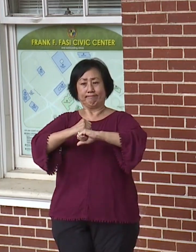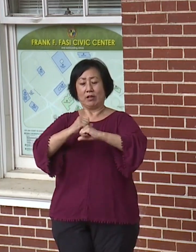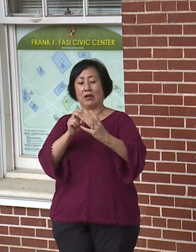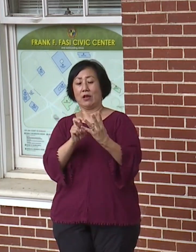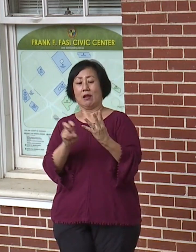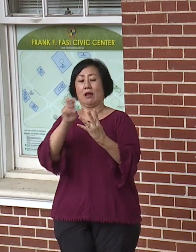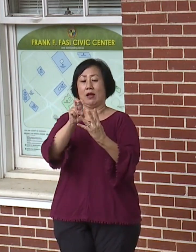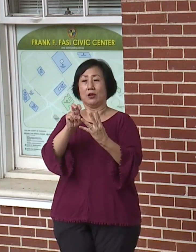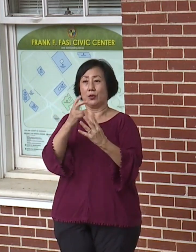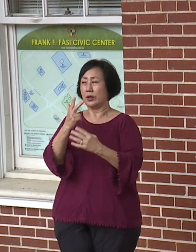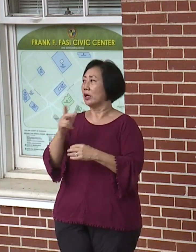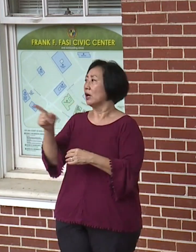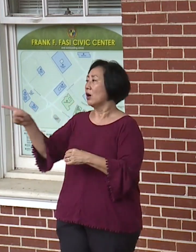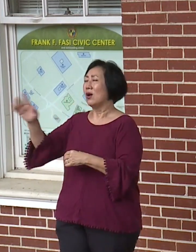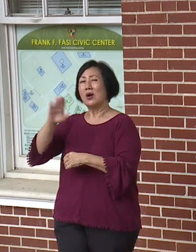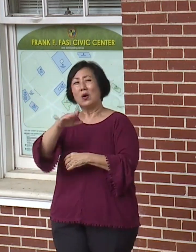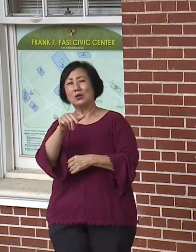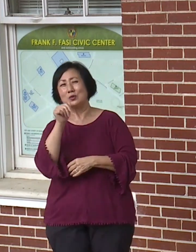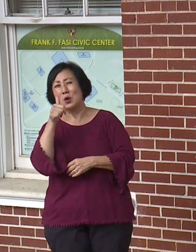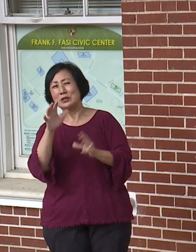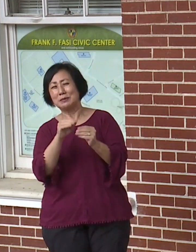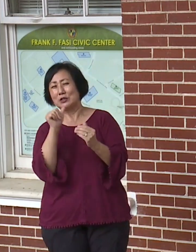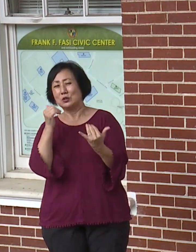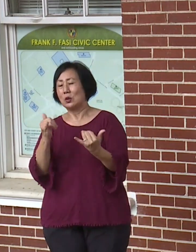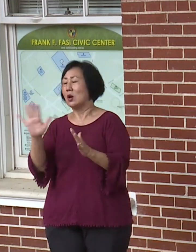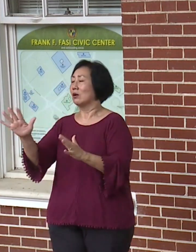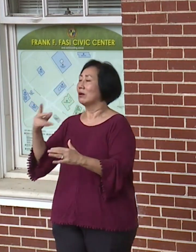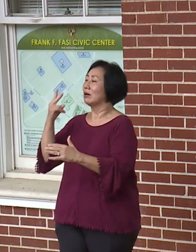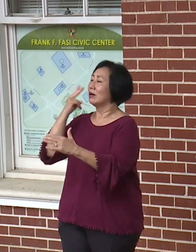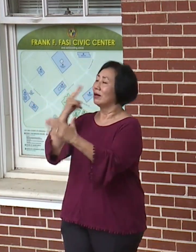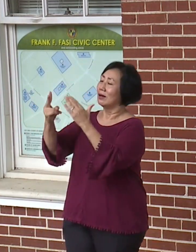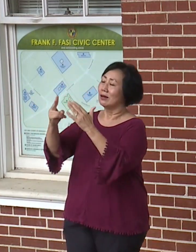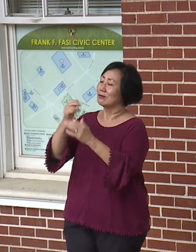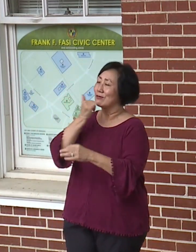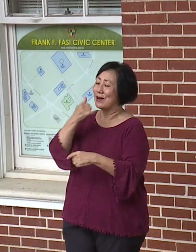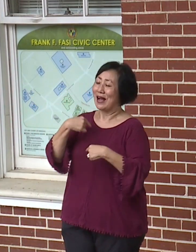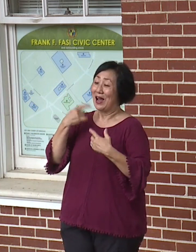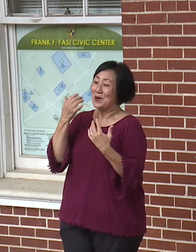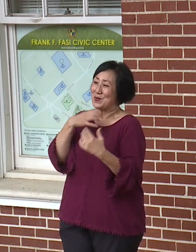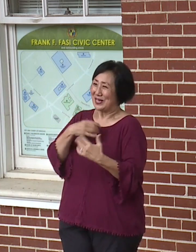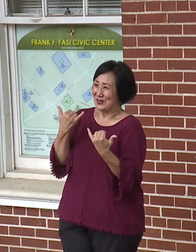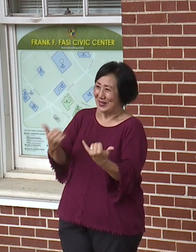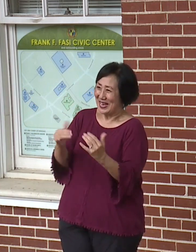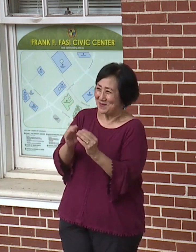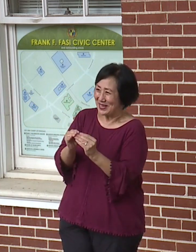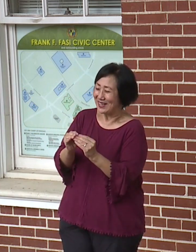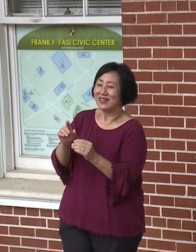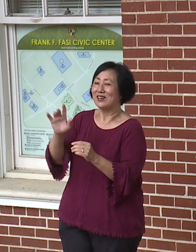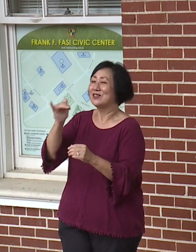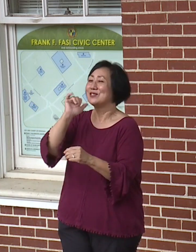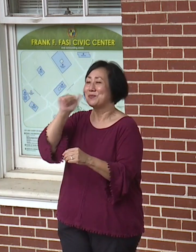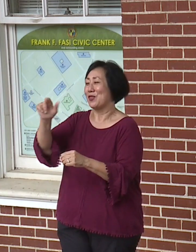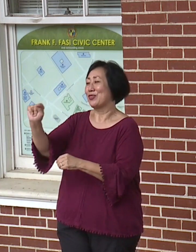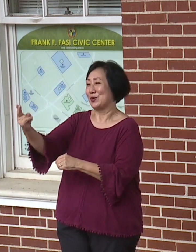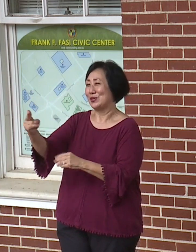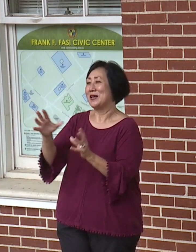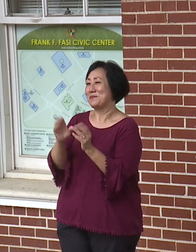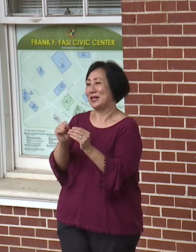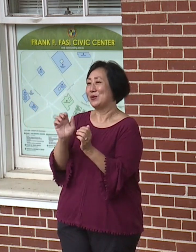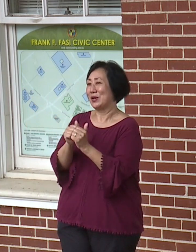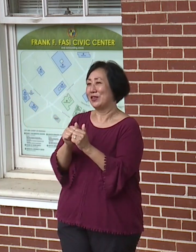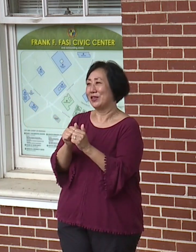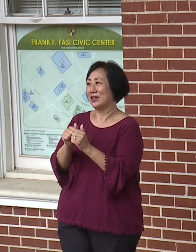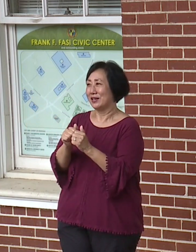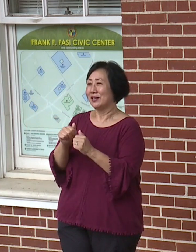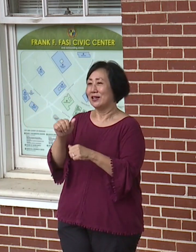Oh, excuse me. So I'm projecting. I wish it was today. I think we're aiming for today, but I guess it's Thursday. Is